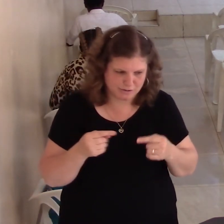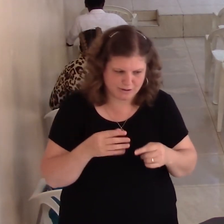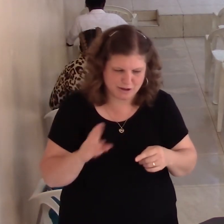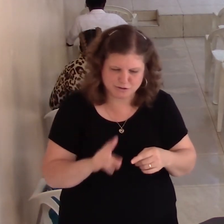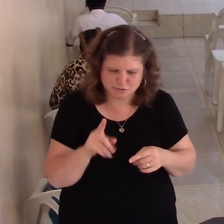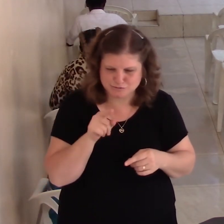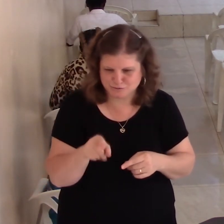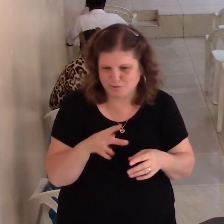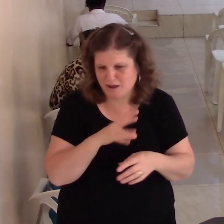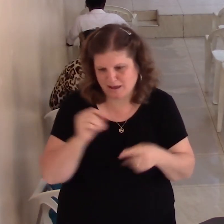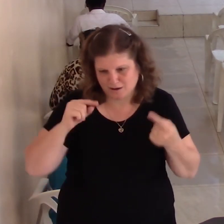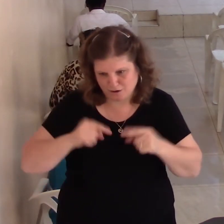just said, You know what they've done?